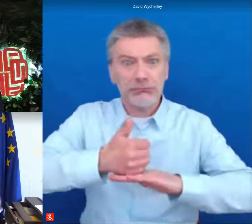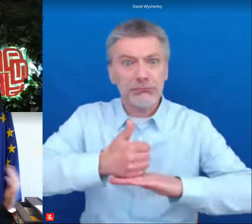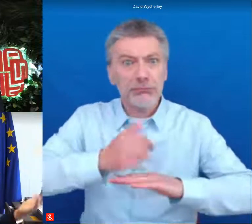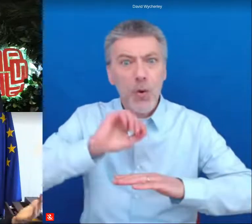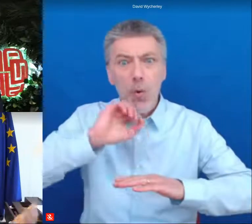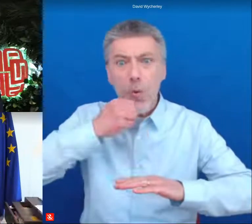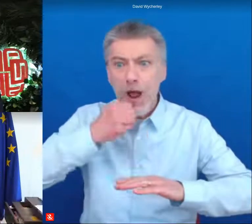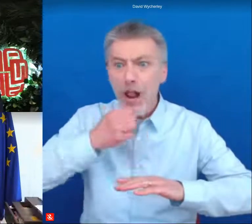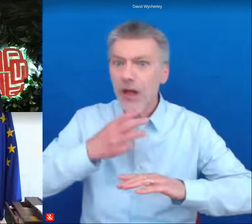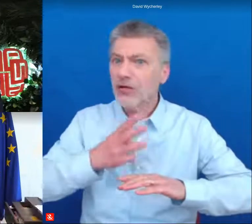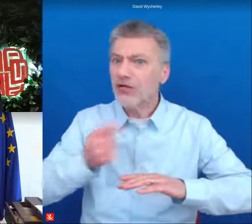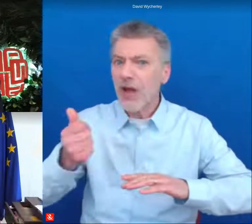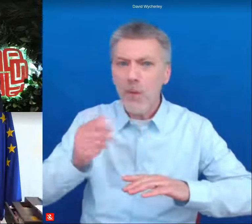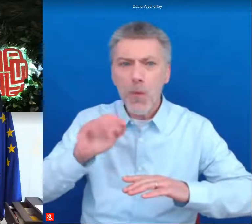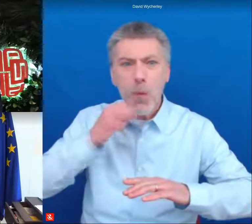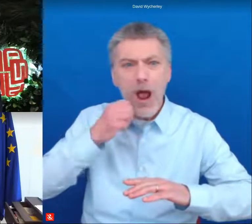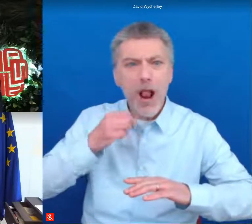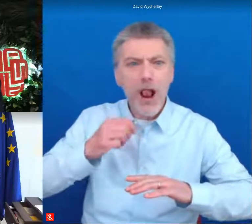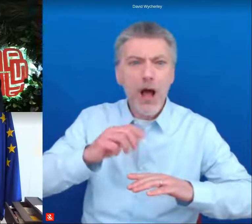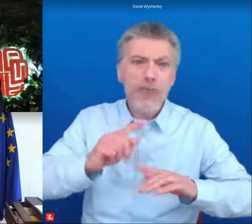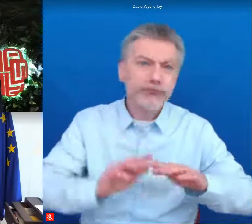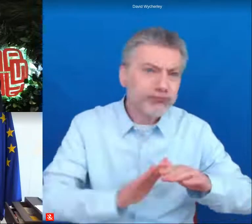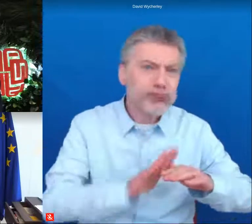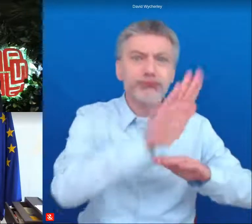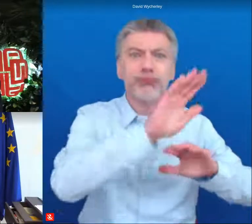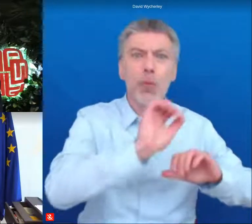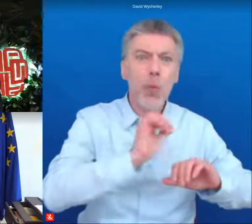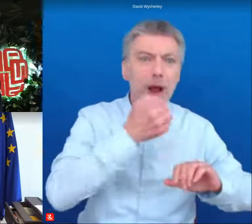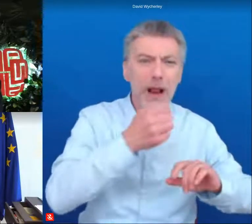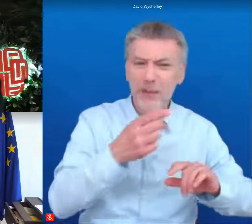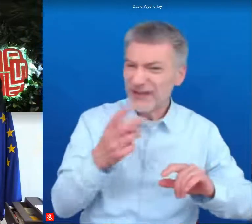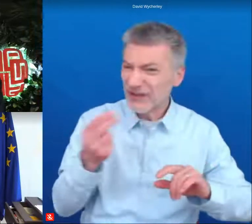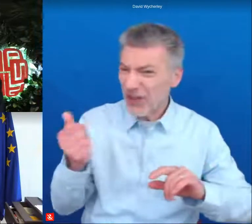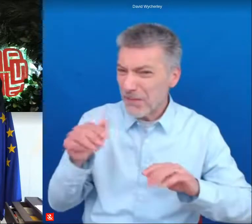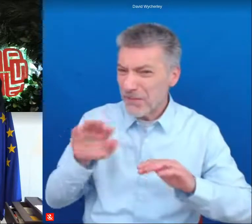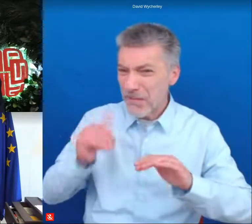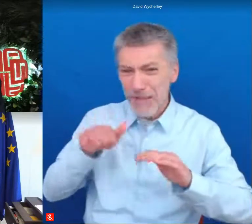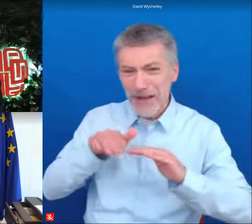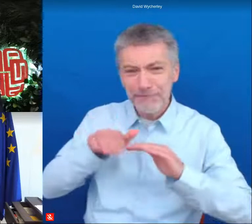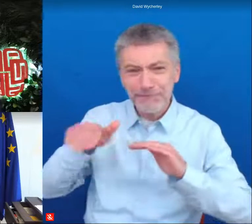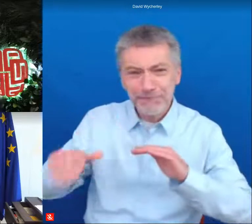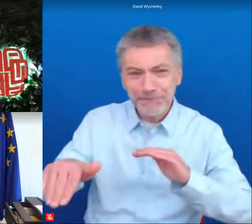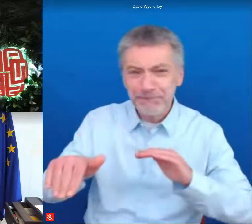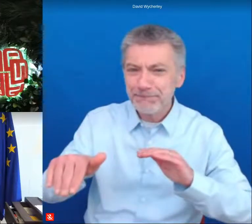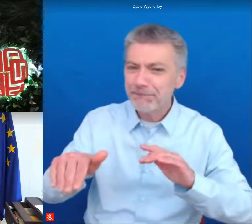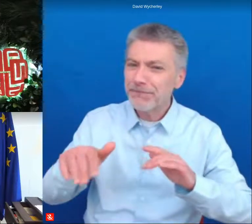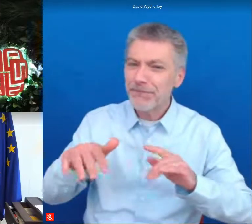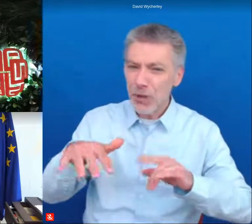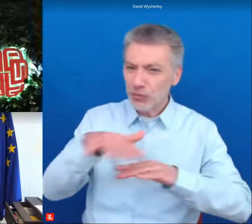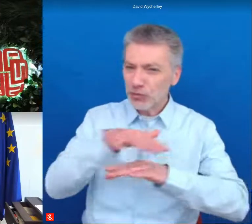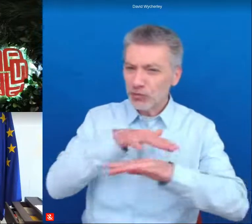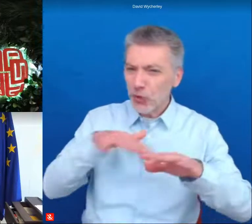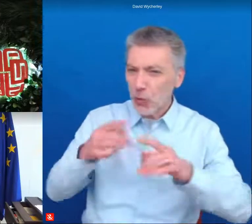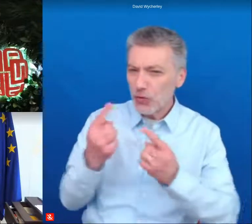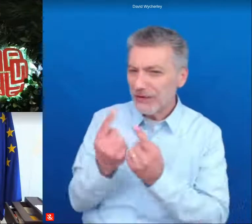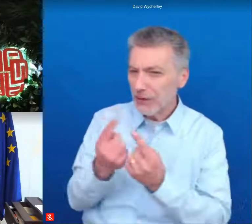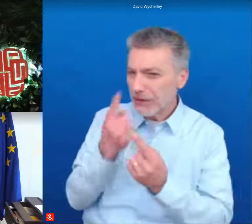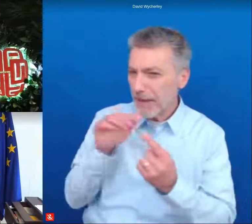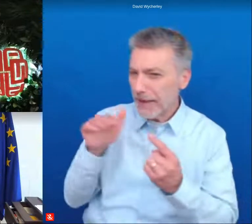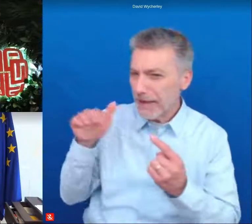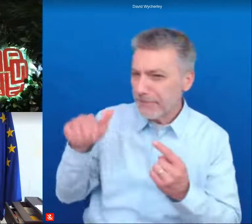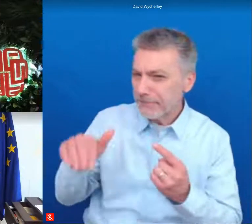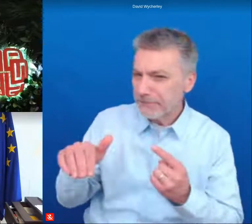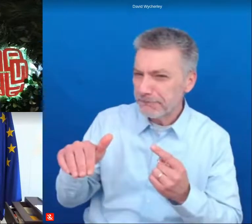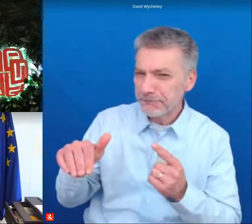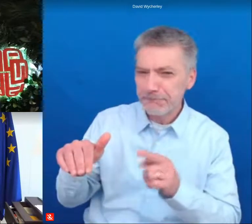get out very well some people some regions are left behind some social elements can be lost and the and